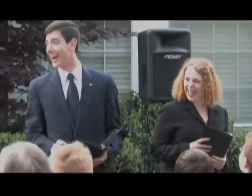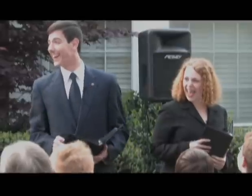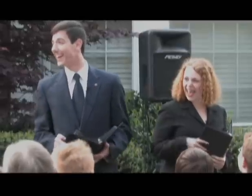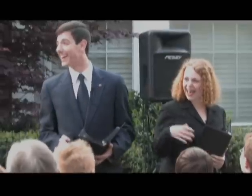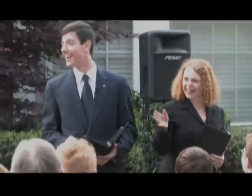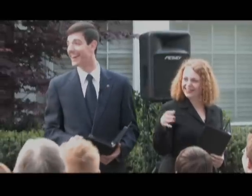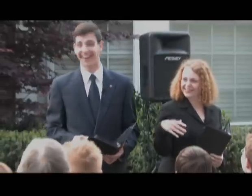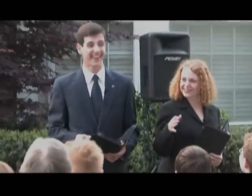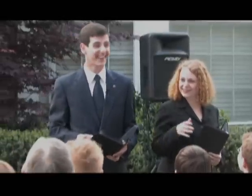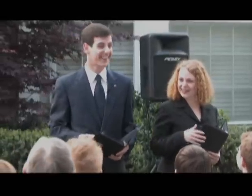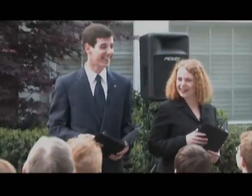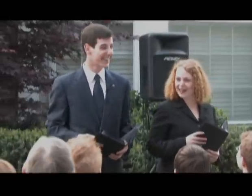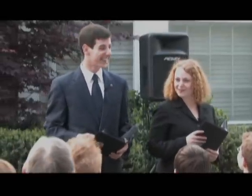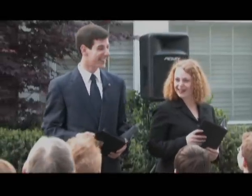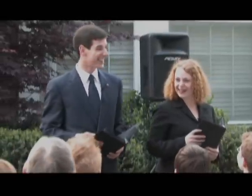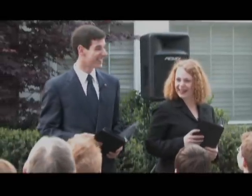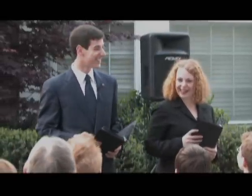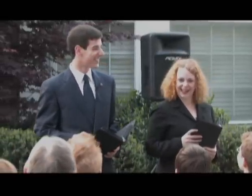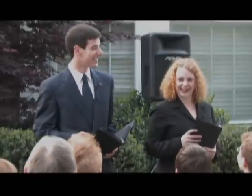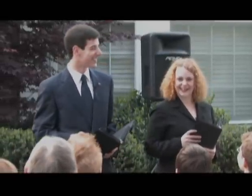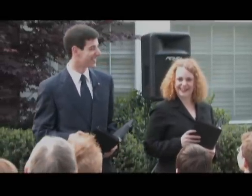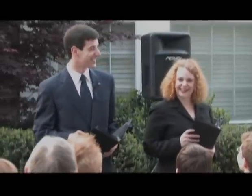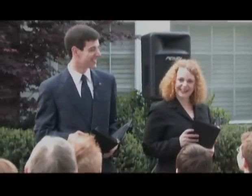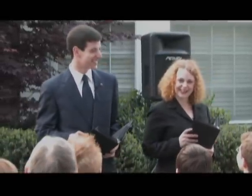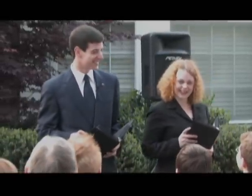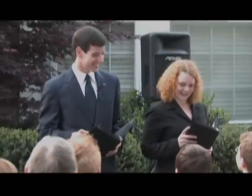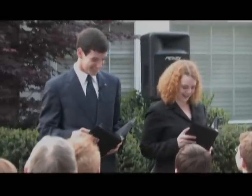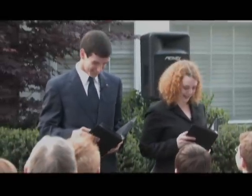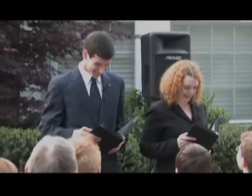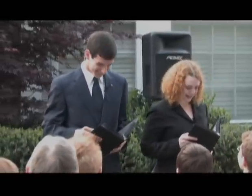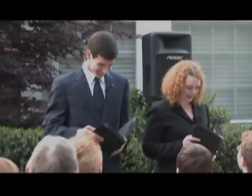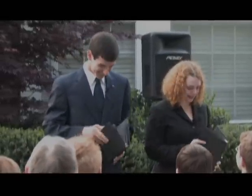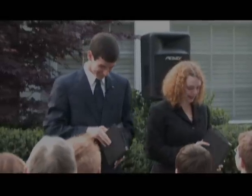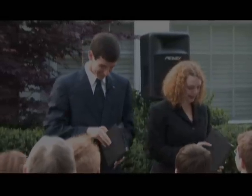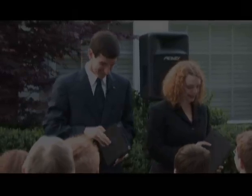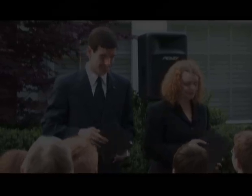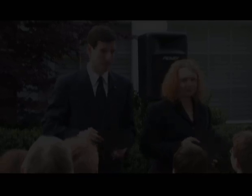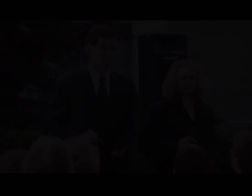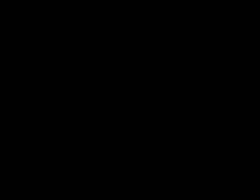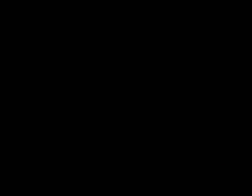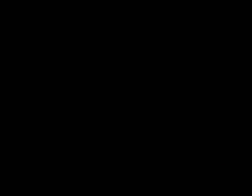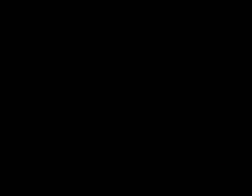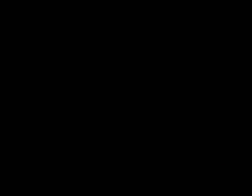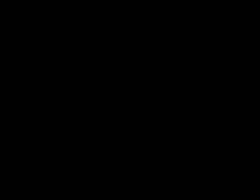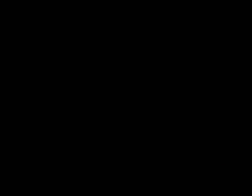Yeah, how'd you do it? Come on in! on on Yeah! Yeah! I'll see you next time.